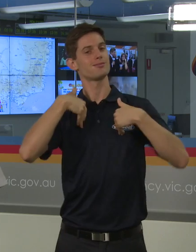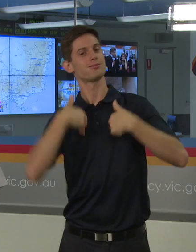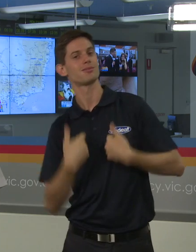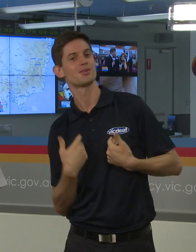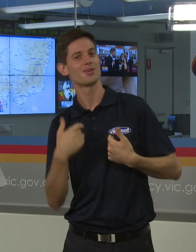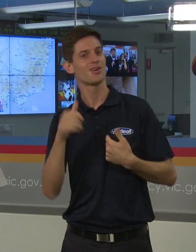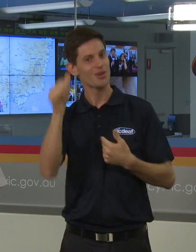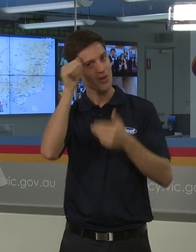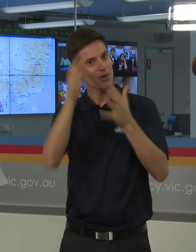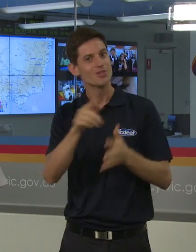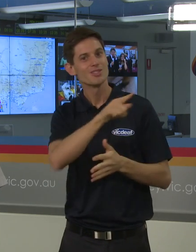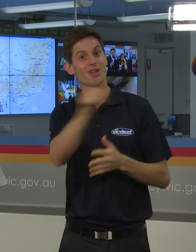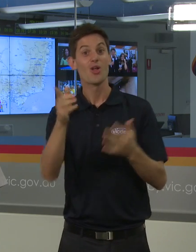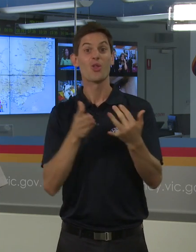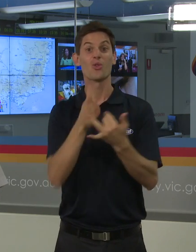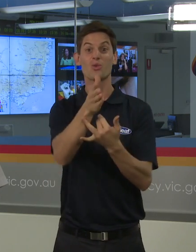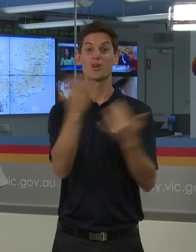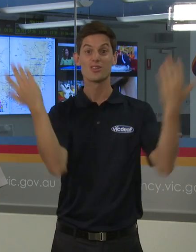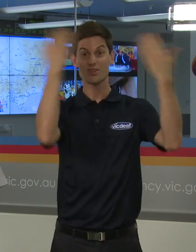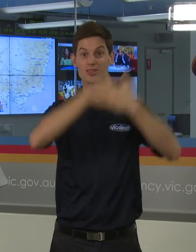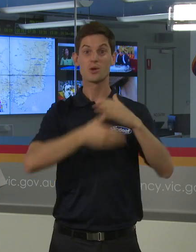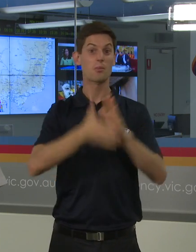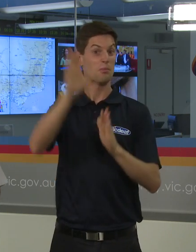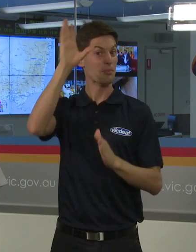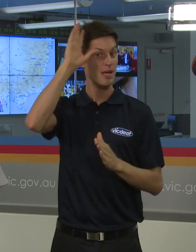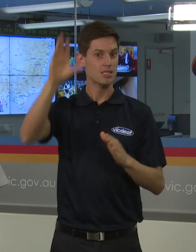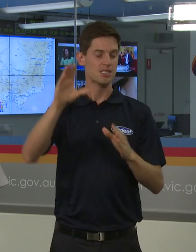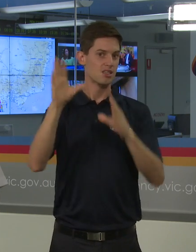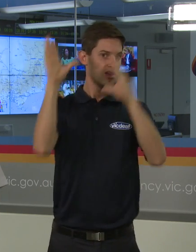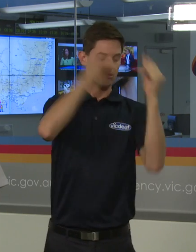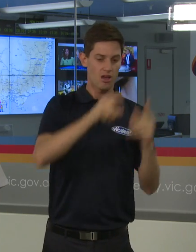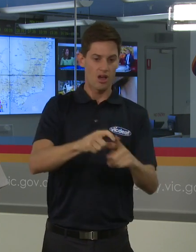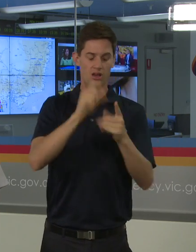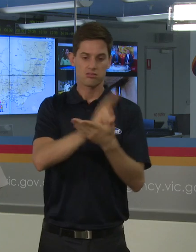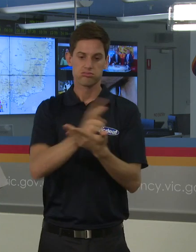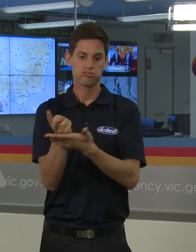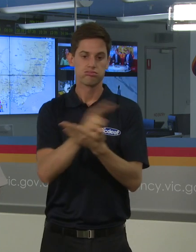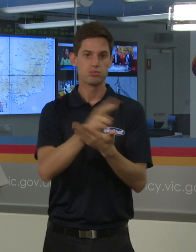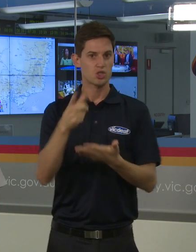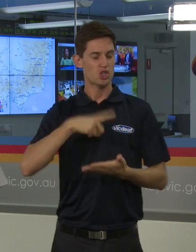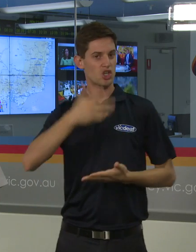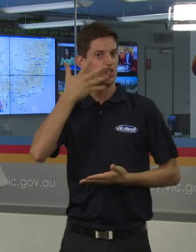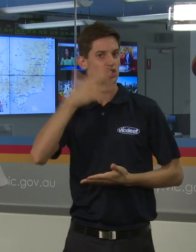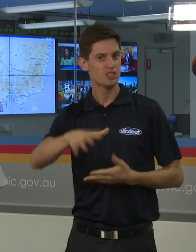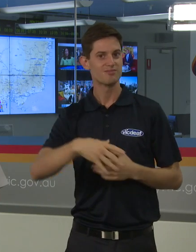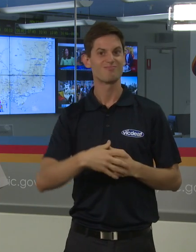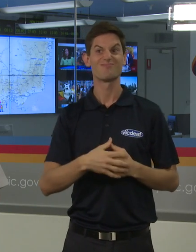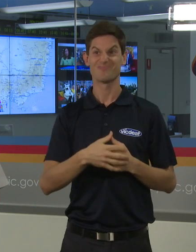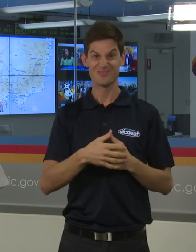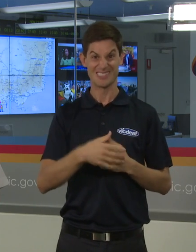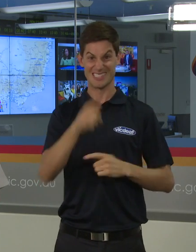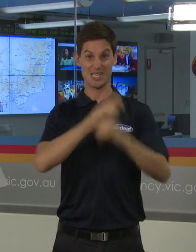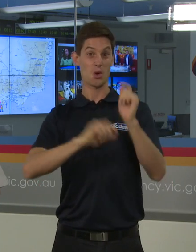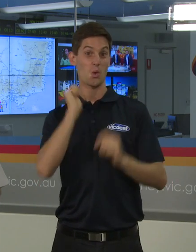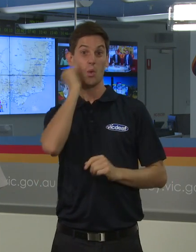sleeping during the nights because it's been overnight temperatures are up. So that humid time, that warmer time, is certainly